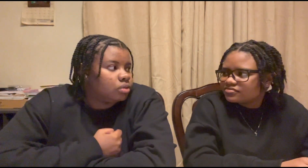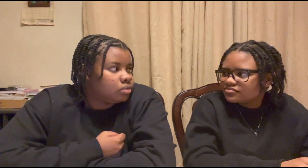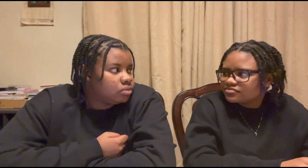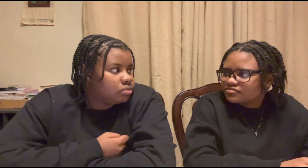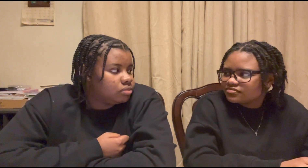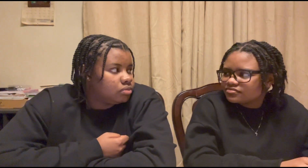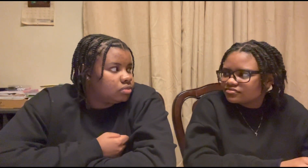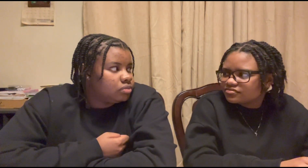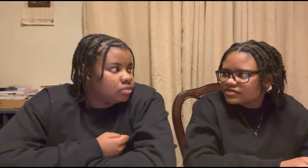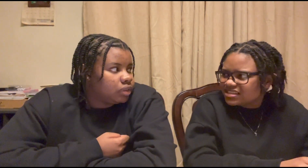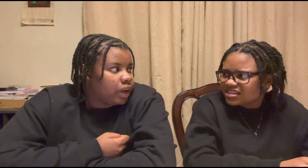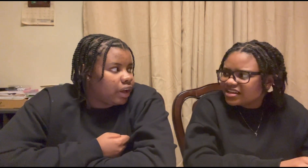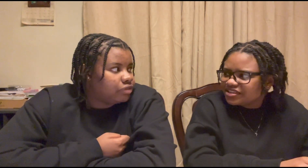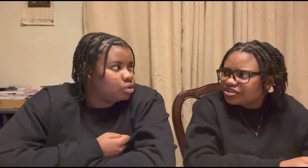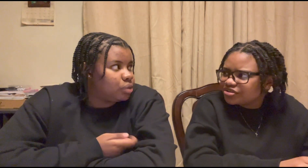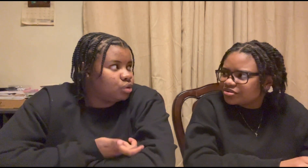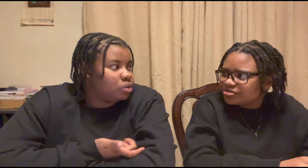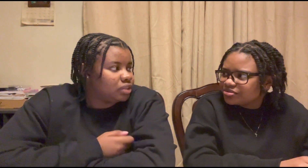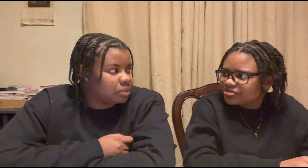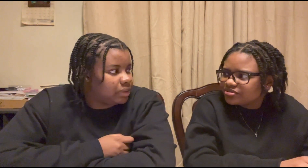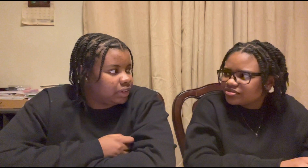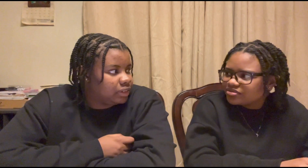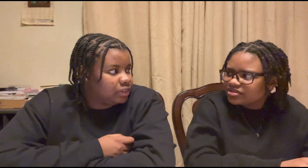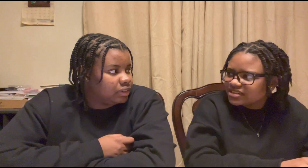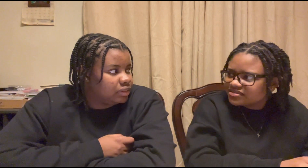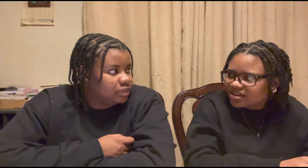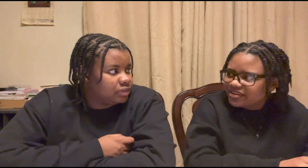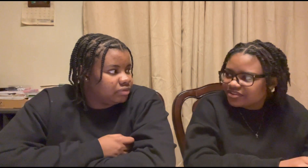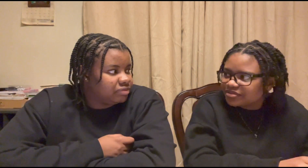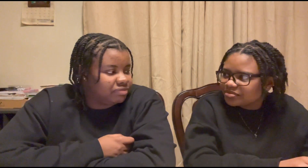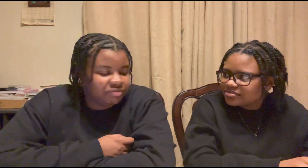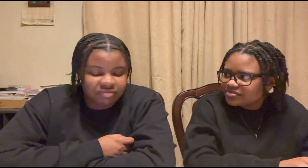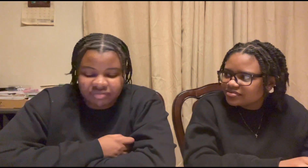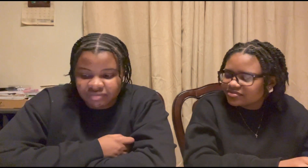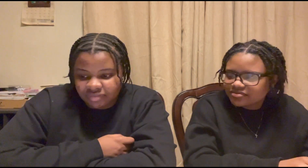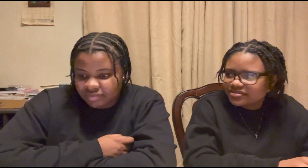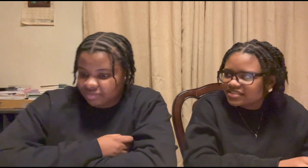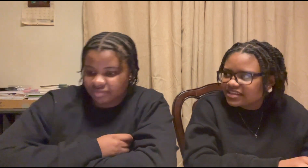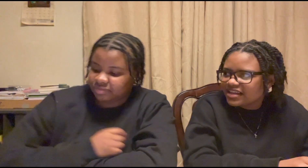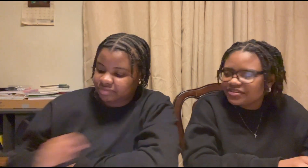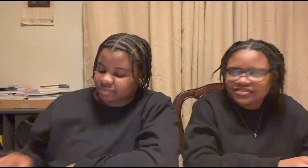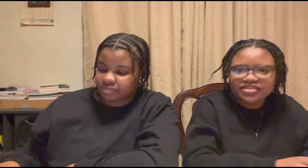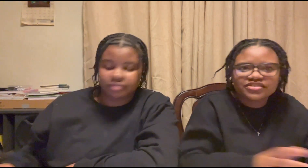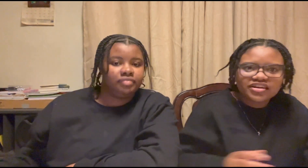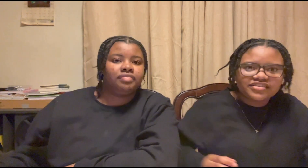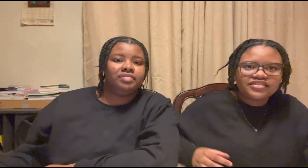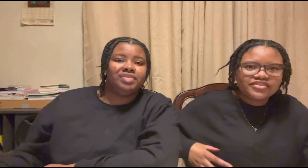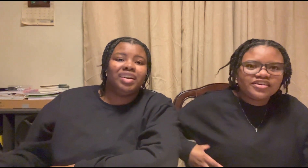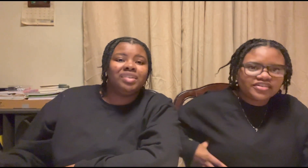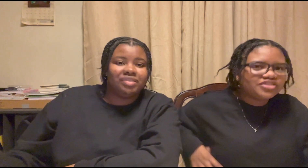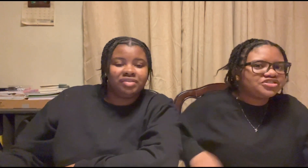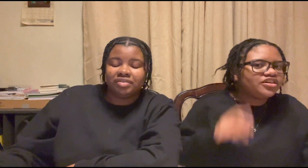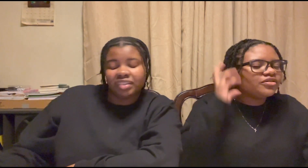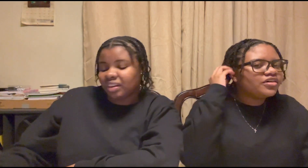that's on you doing something that's on you sit down and turn on turn on a good show oh